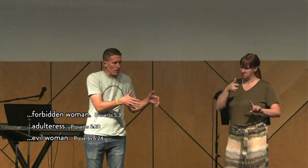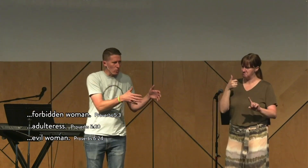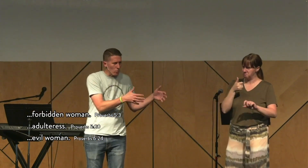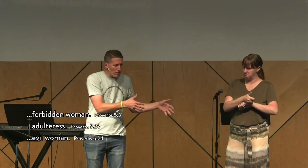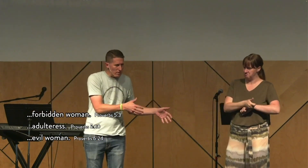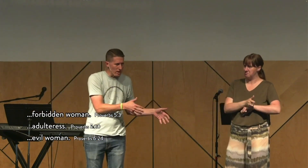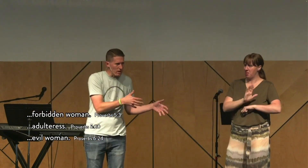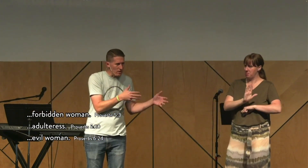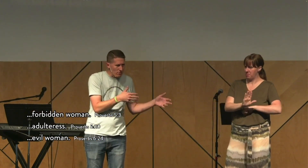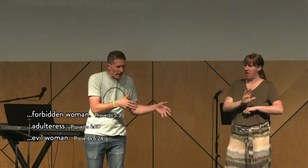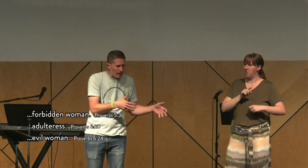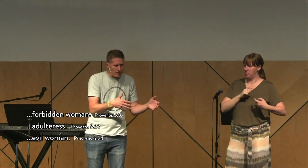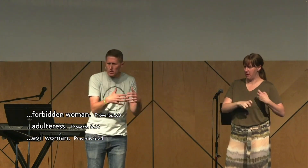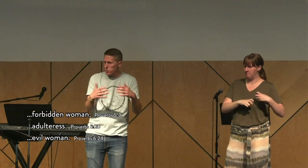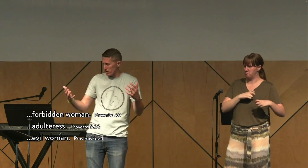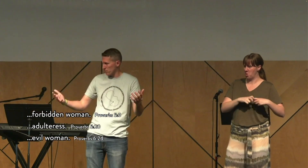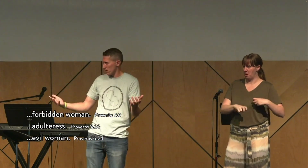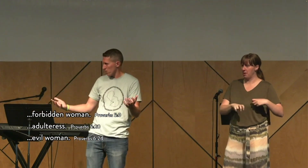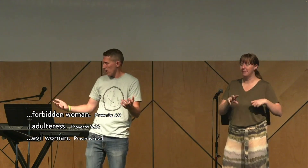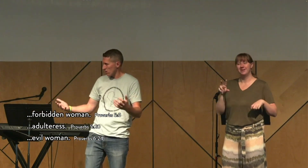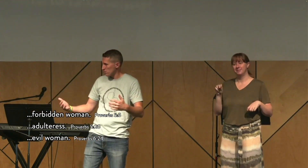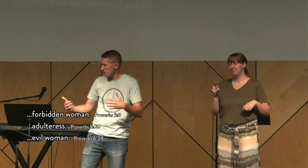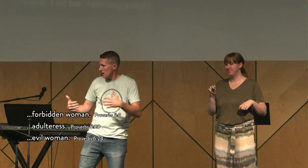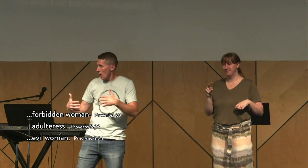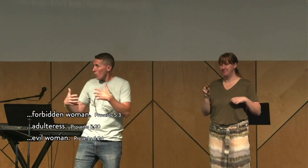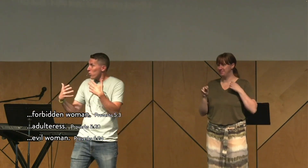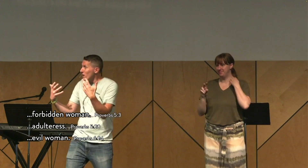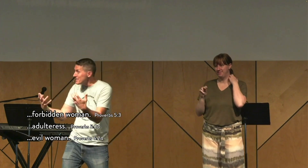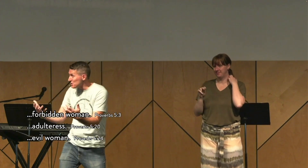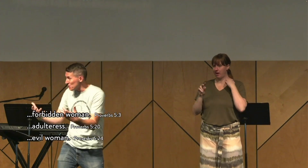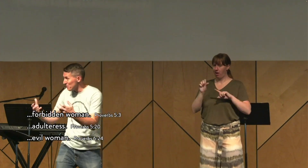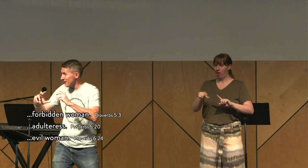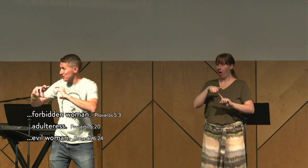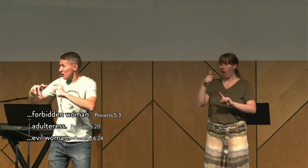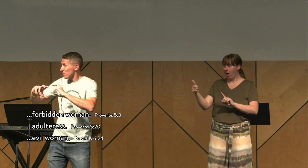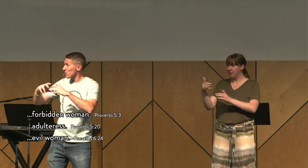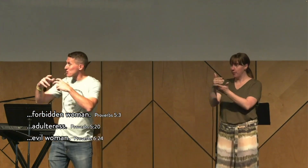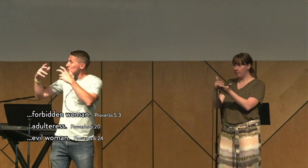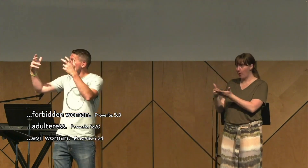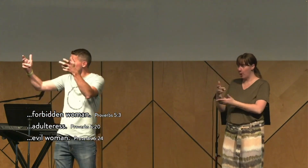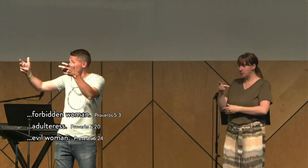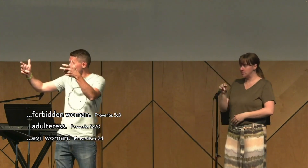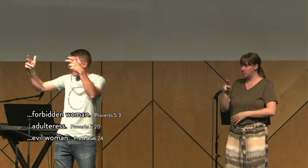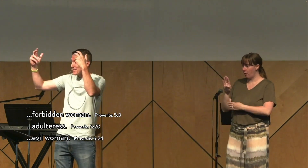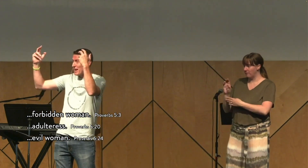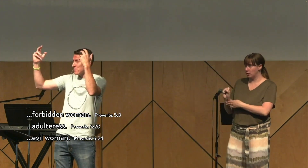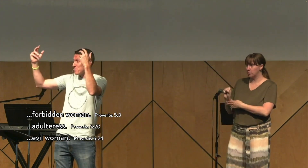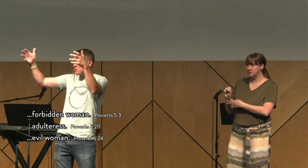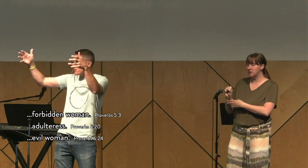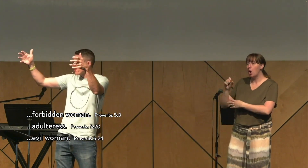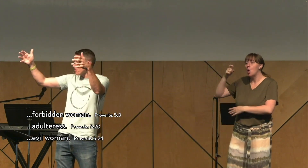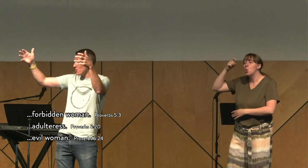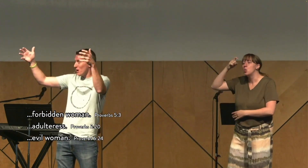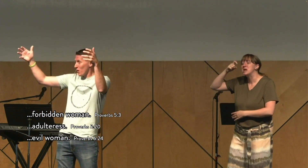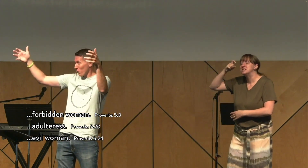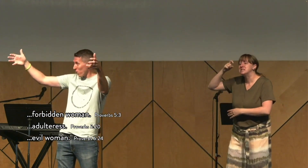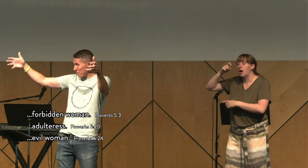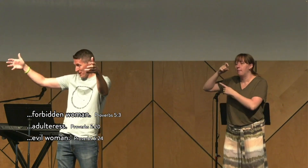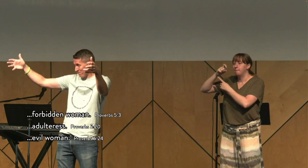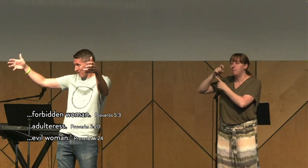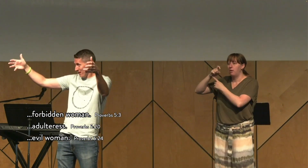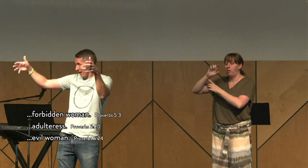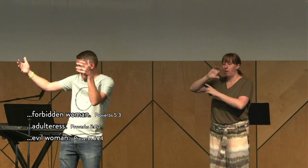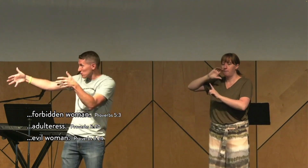avoid women. In fact, elsewhere in the book of Proverbs, wisdom is personified as a beautiful